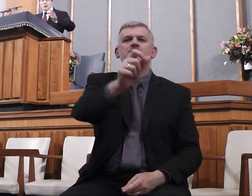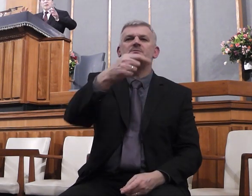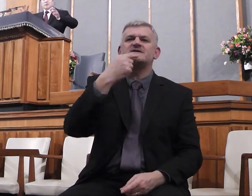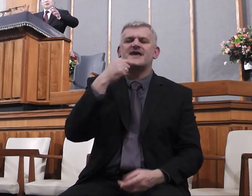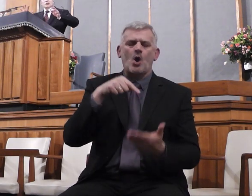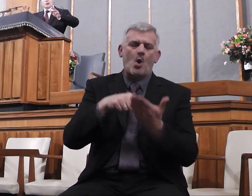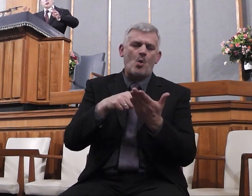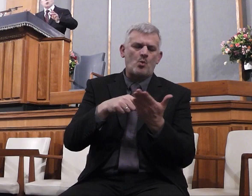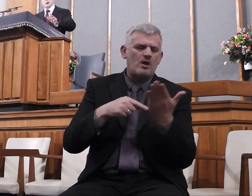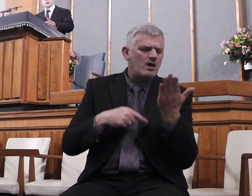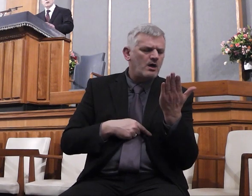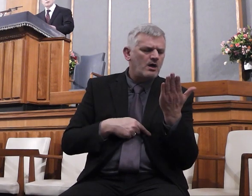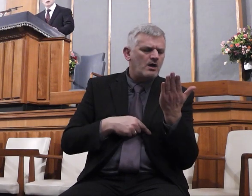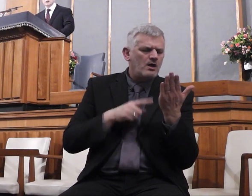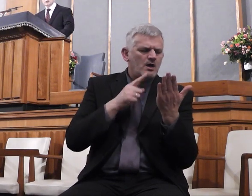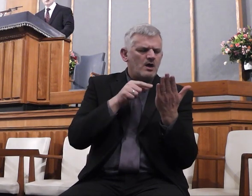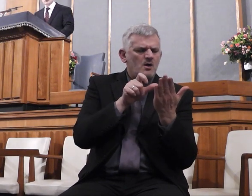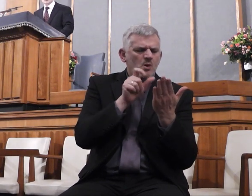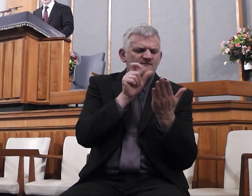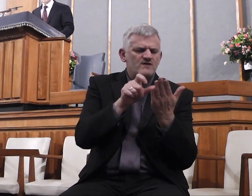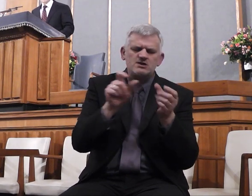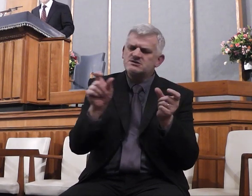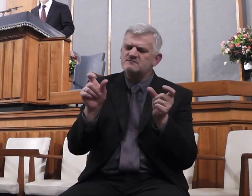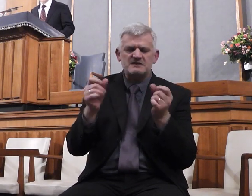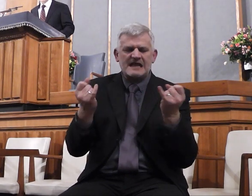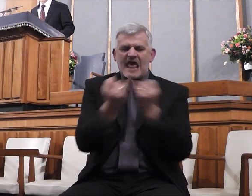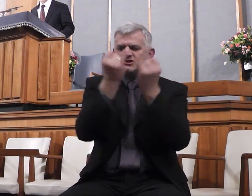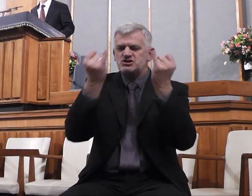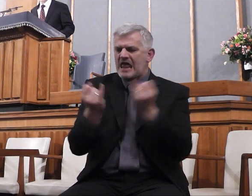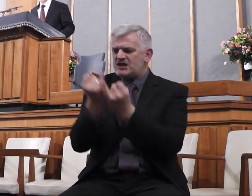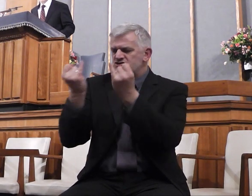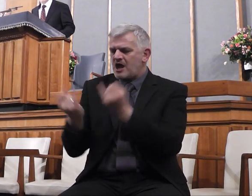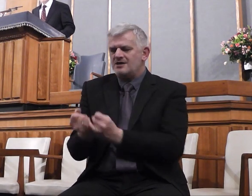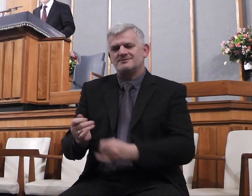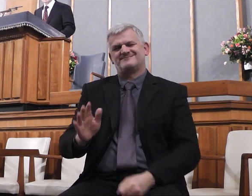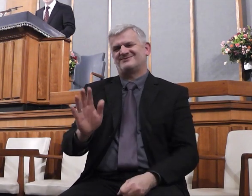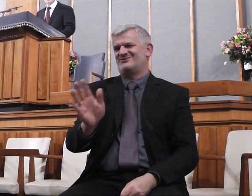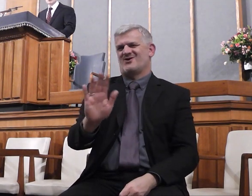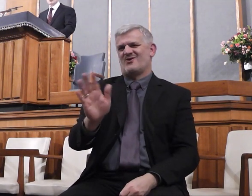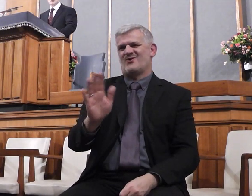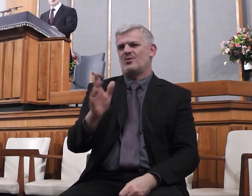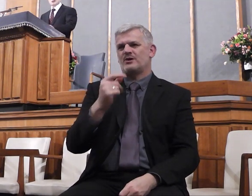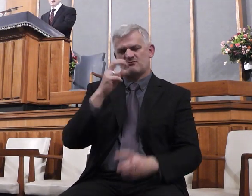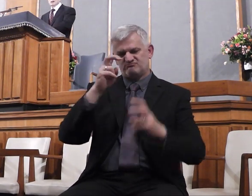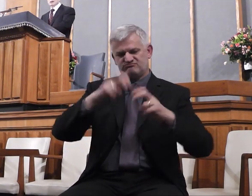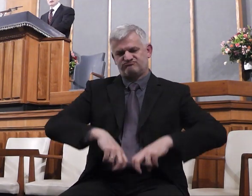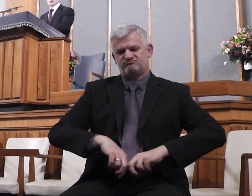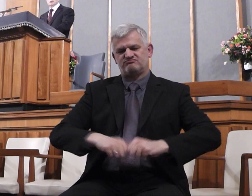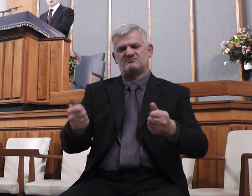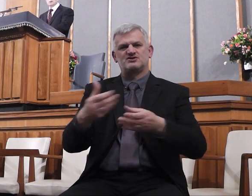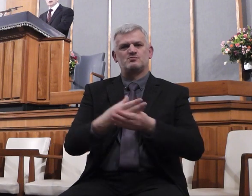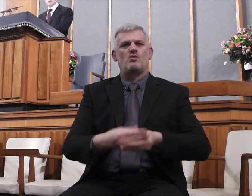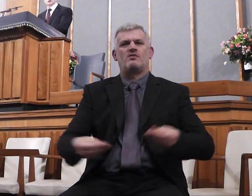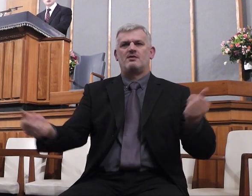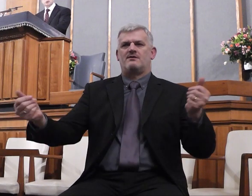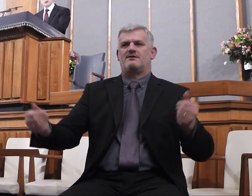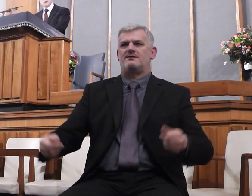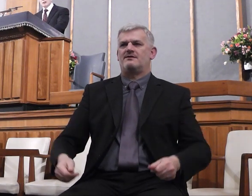every single one of them and they're not contradictions at all. The human race, there are so many people spreading